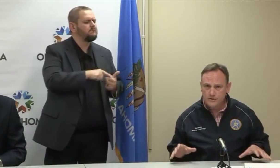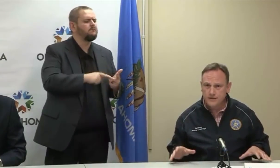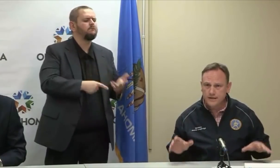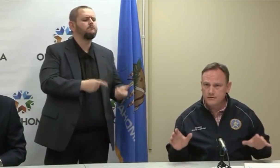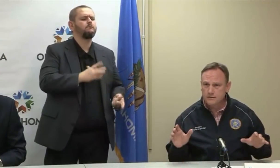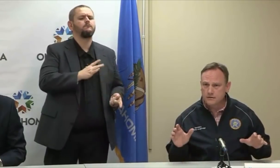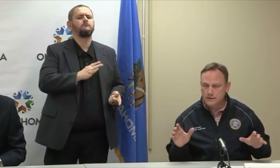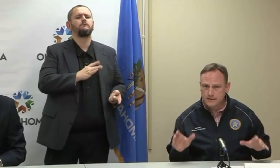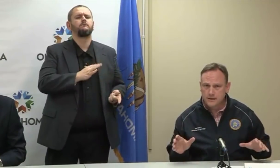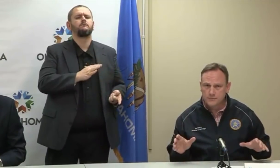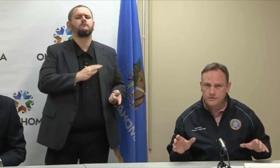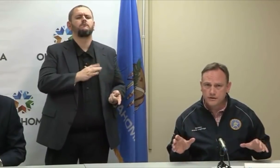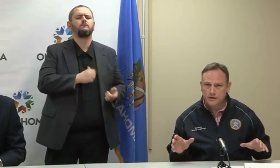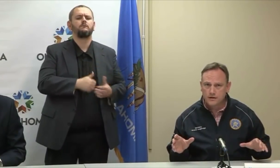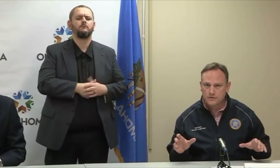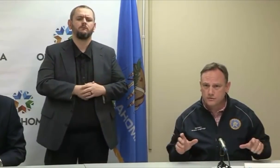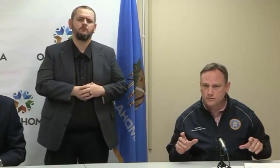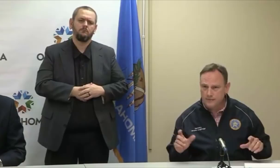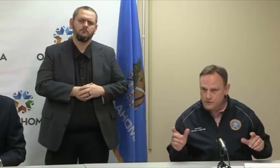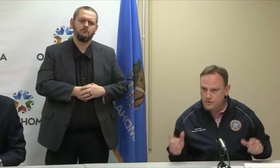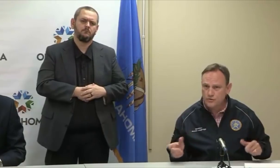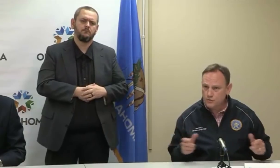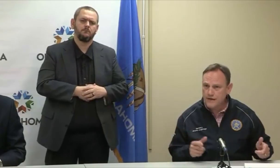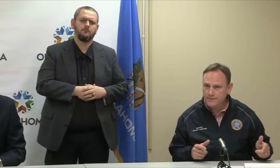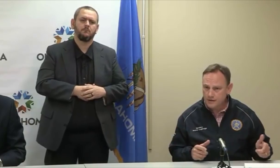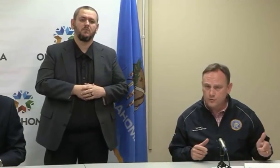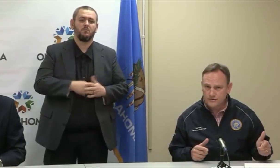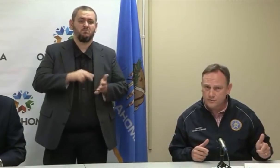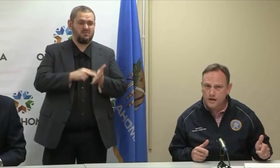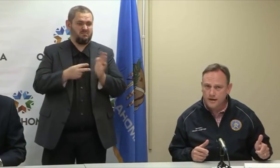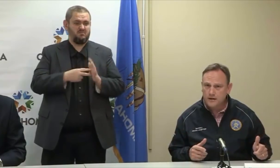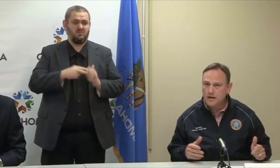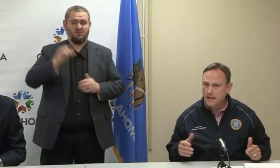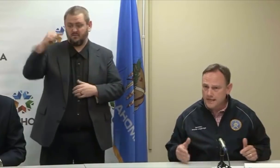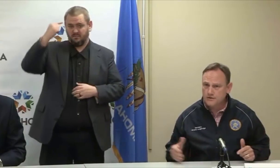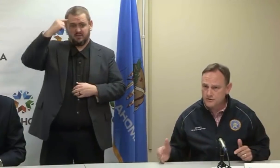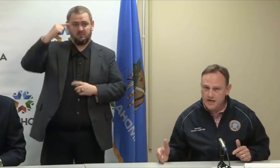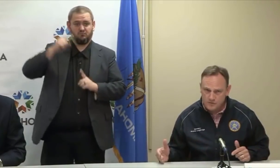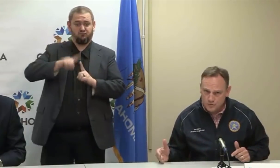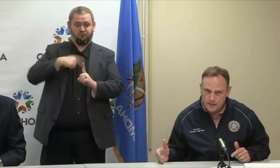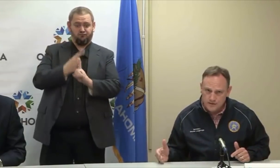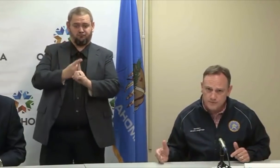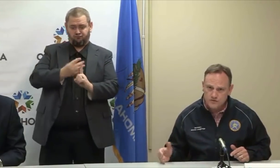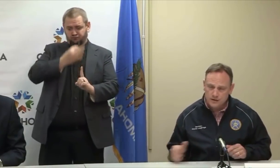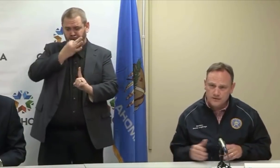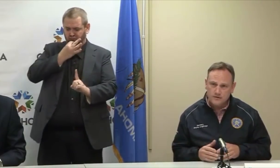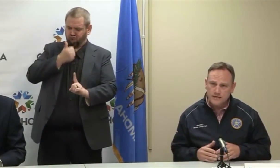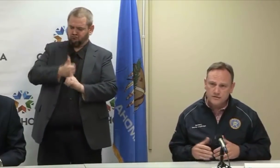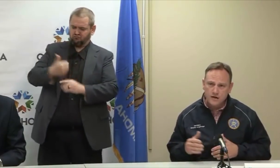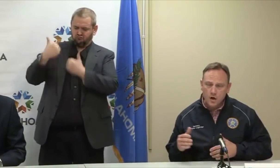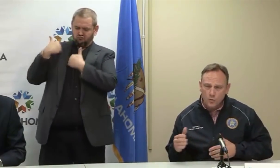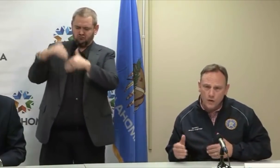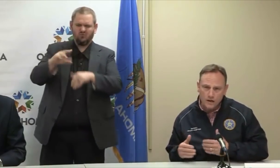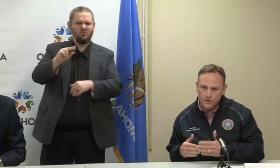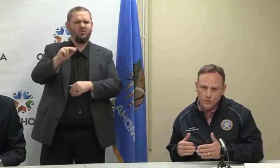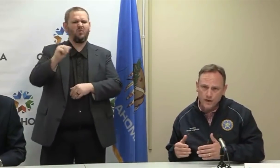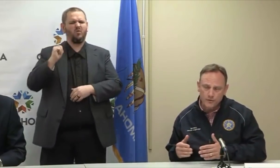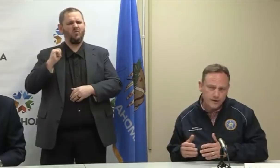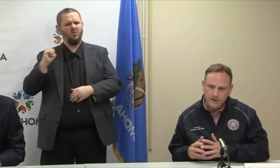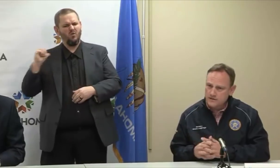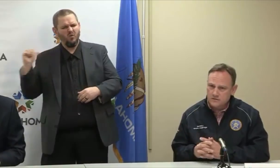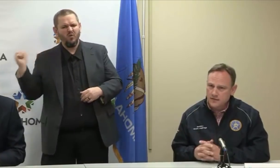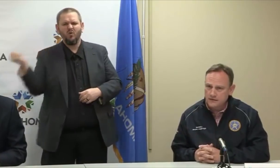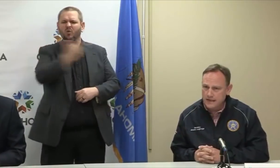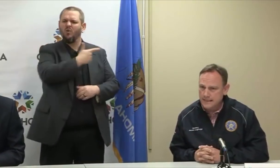multi-partite attempt to make sure that we have adequate supply at such a time as we need them. So I'd say that that's well underway.